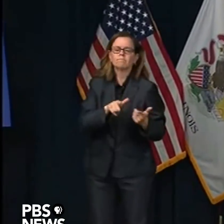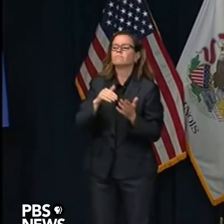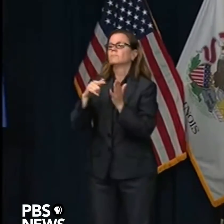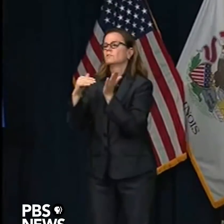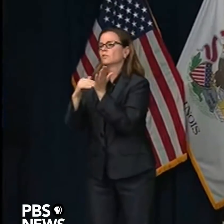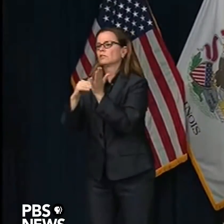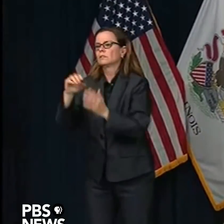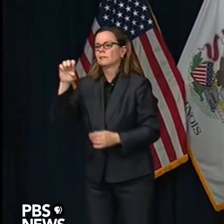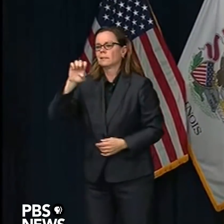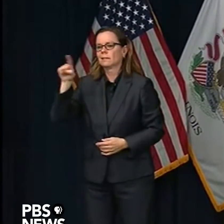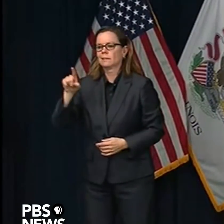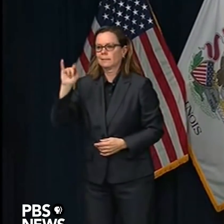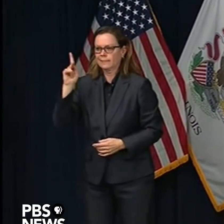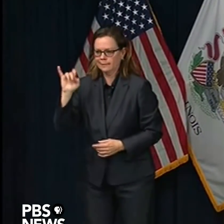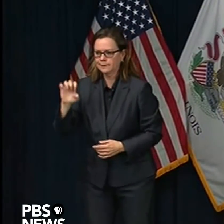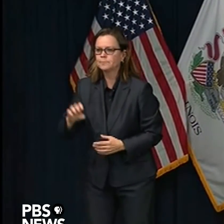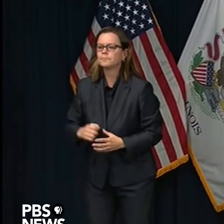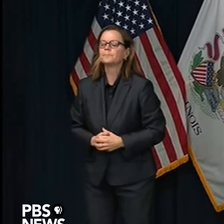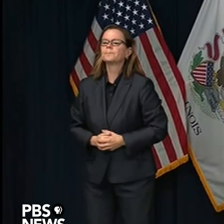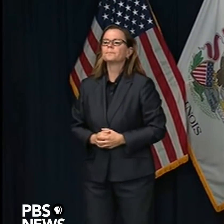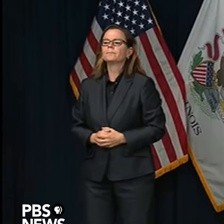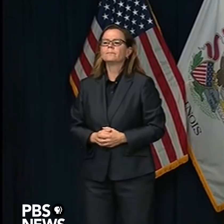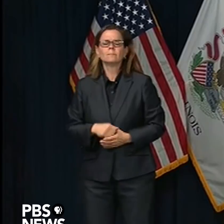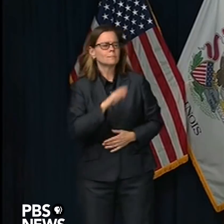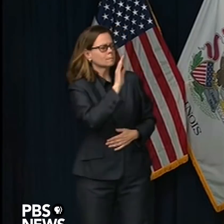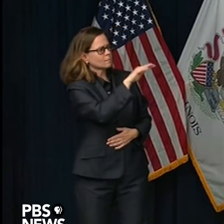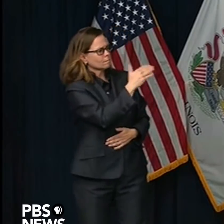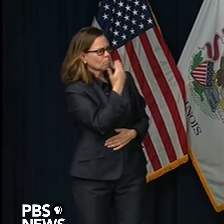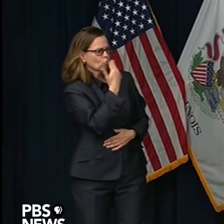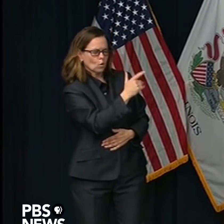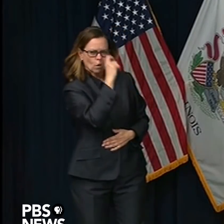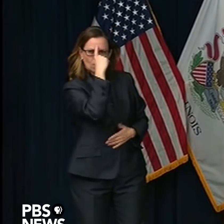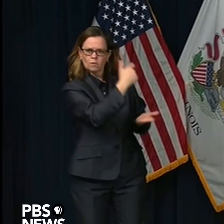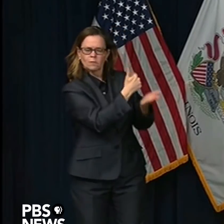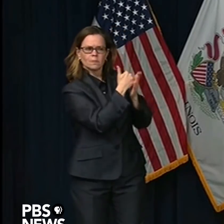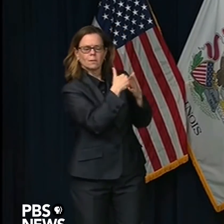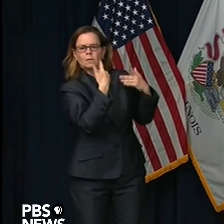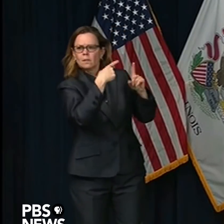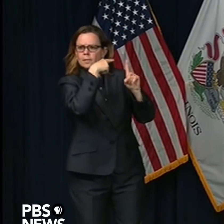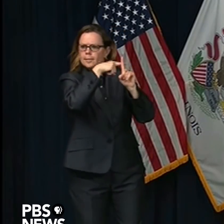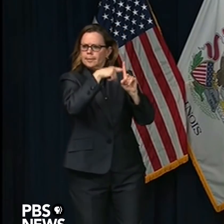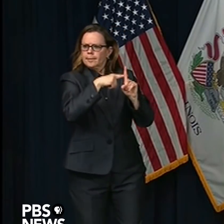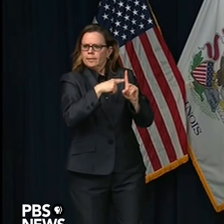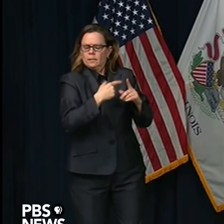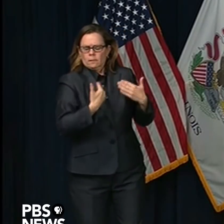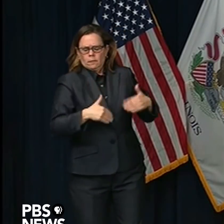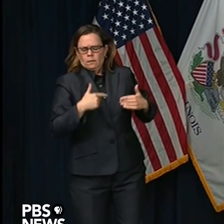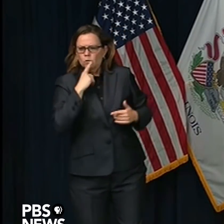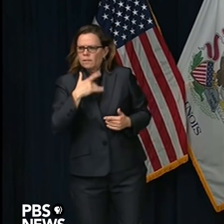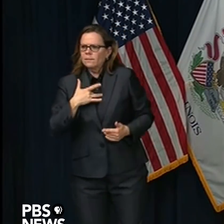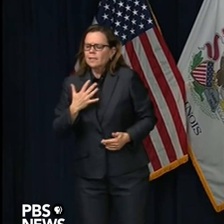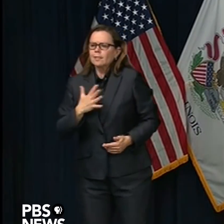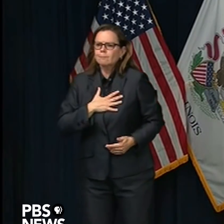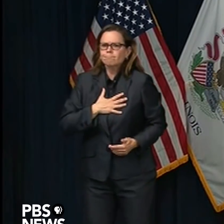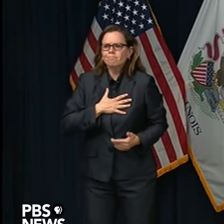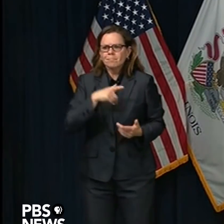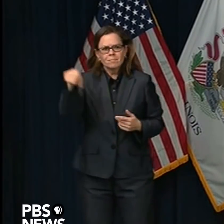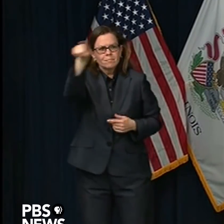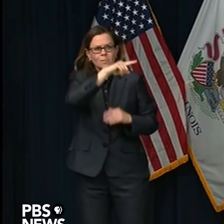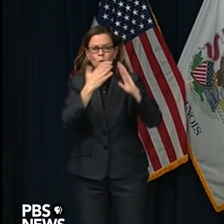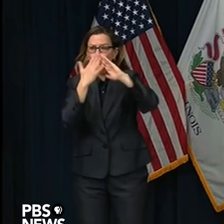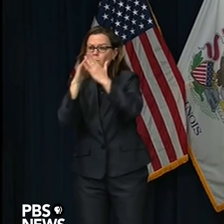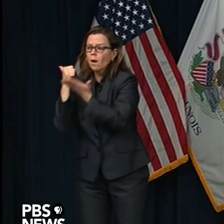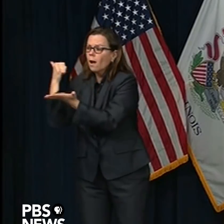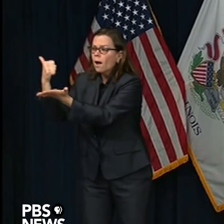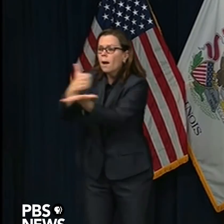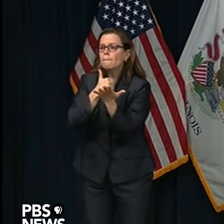Thank you, Governor, and thank you for sharing all that great news about people and organizations doing great work. And I think you've inspired many people